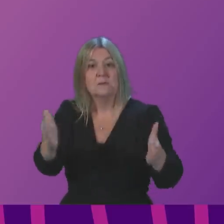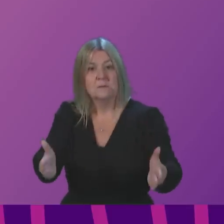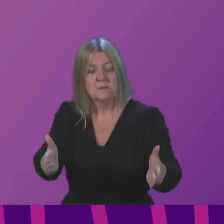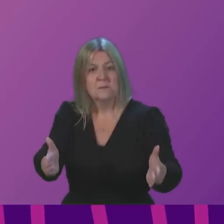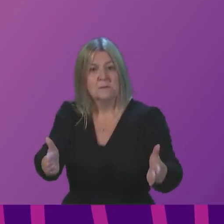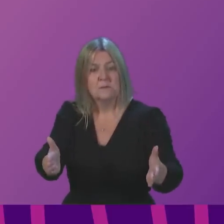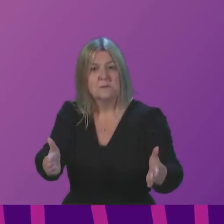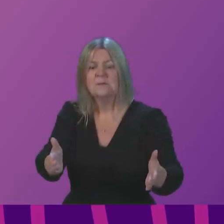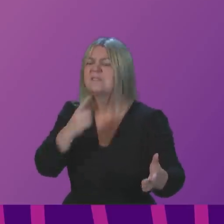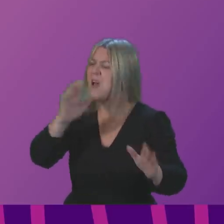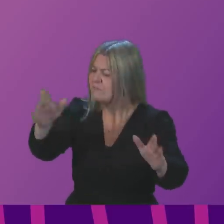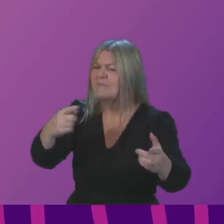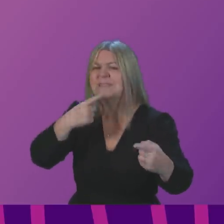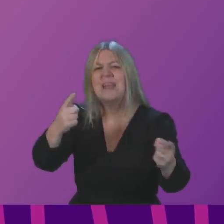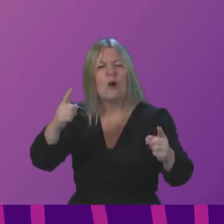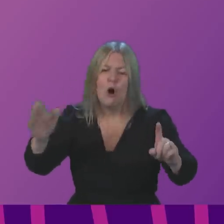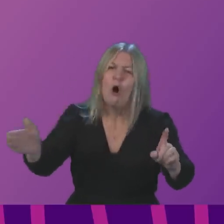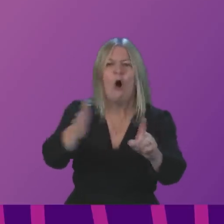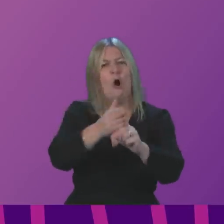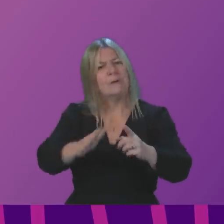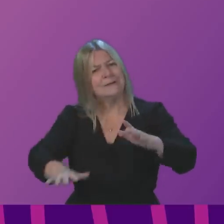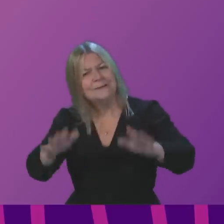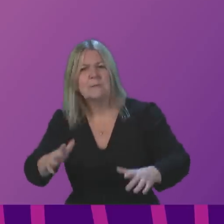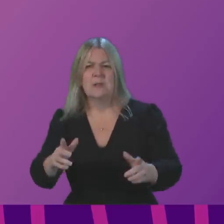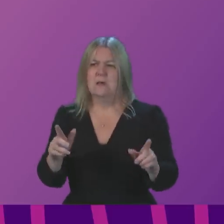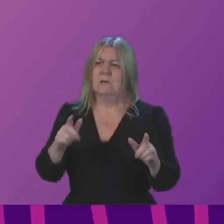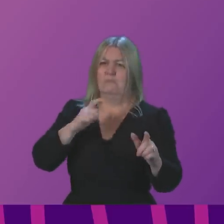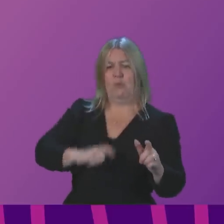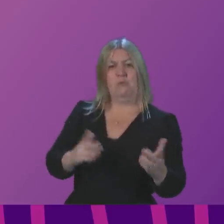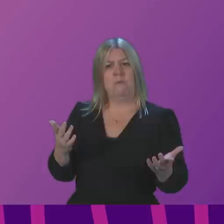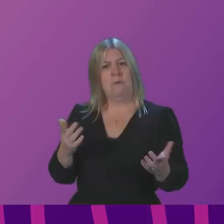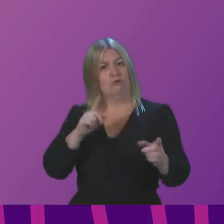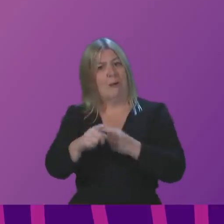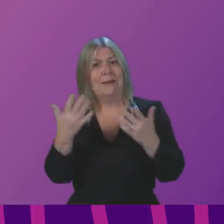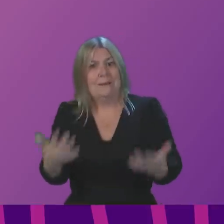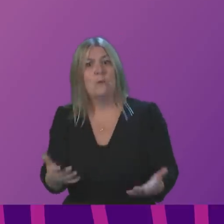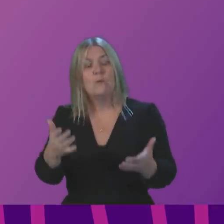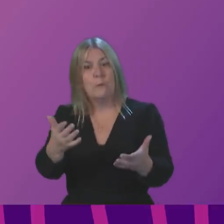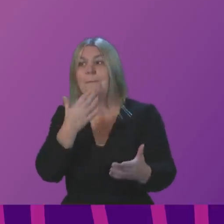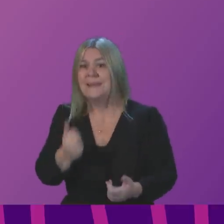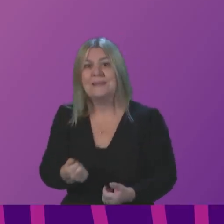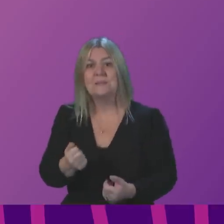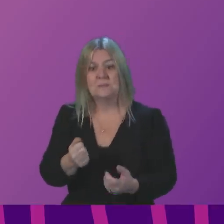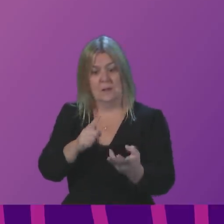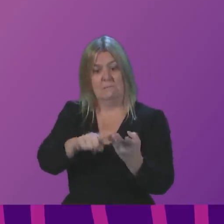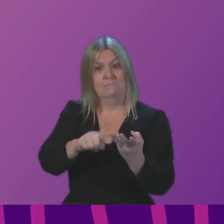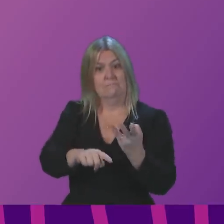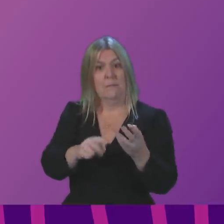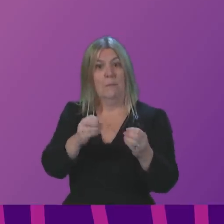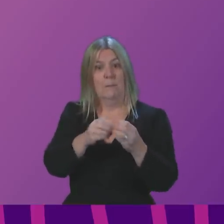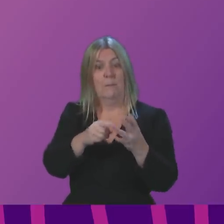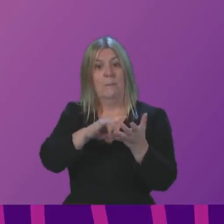were, I say to everyone who is in a similar position to me, try now, bring forward your booster appointment.